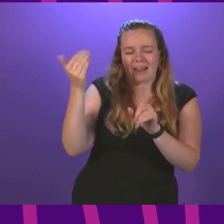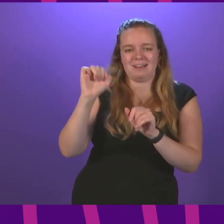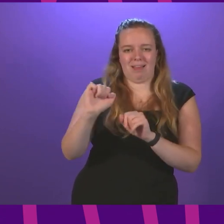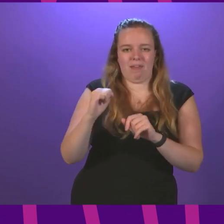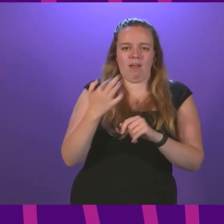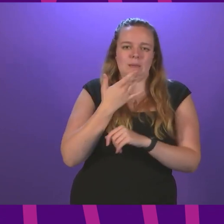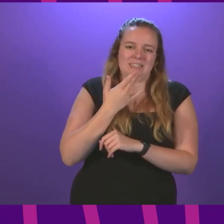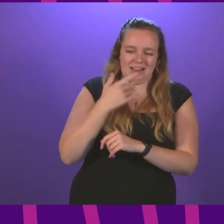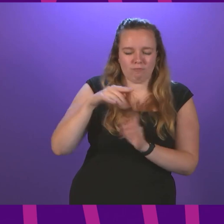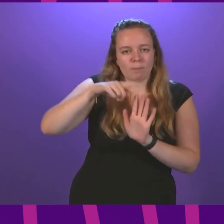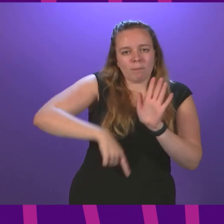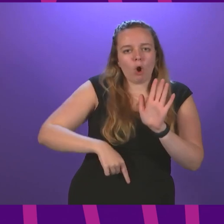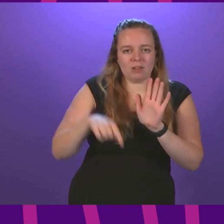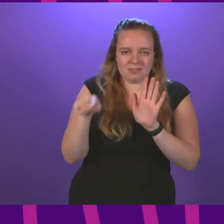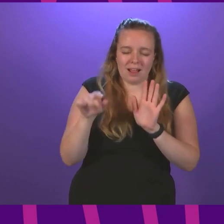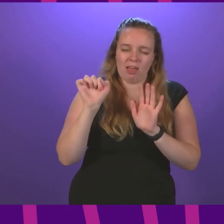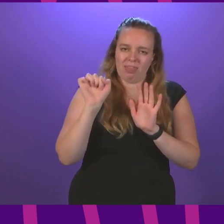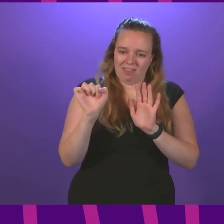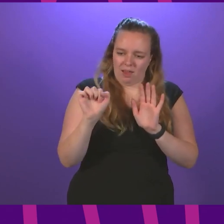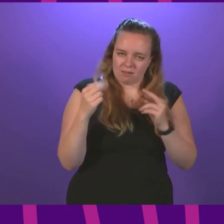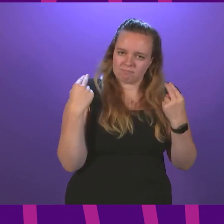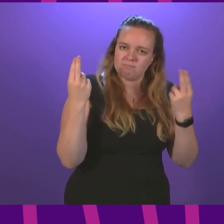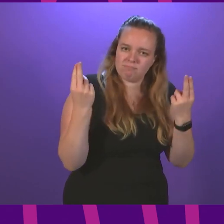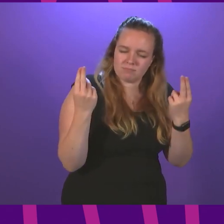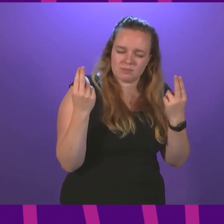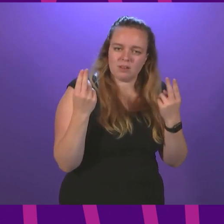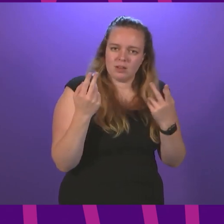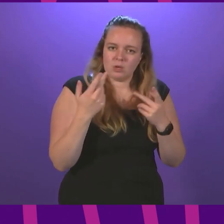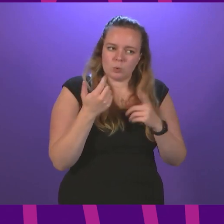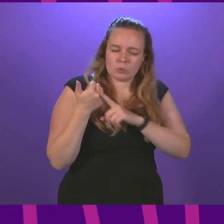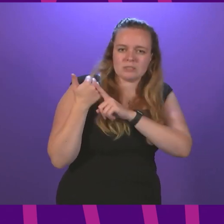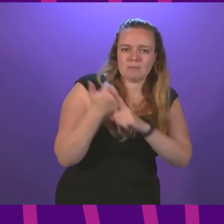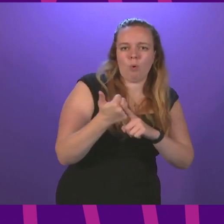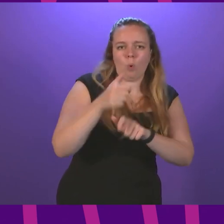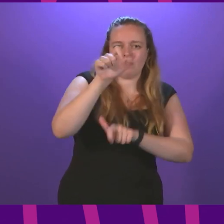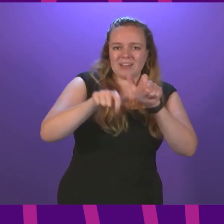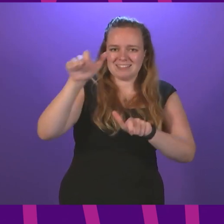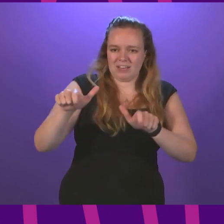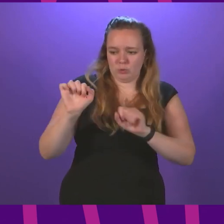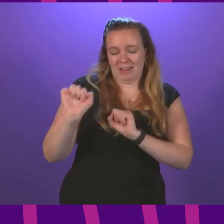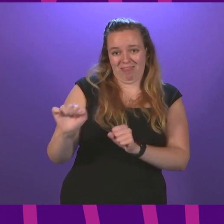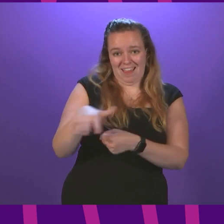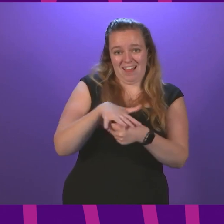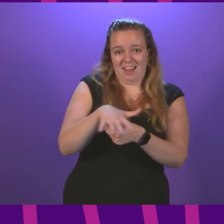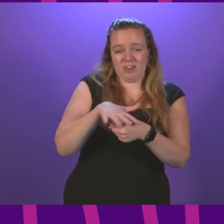of this policy. That they stand up, if nothing else, for all those constituents and their